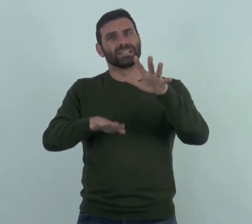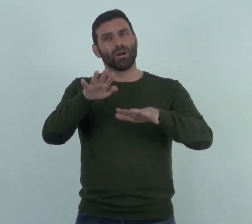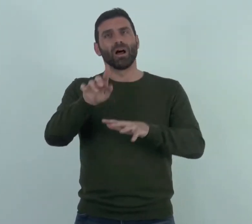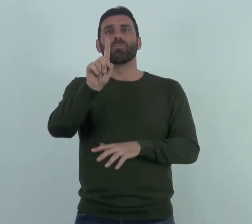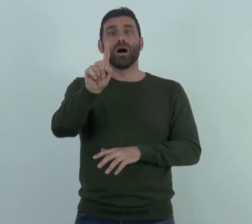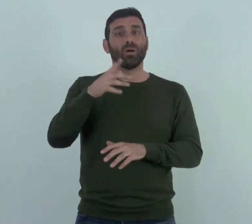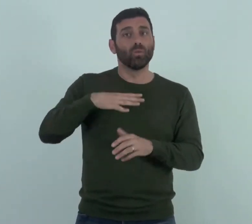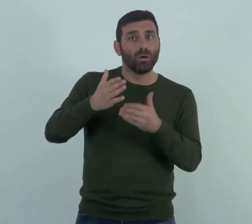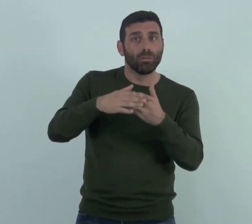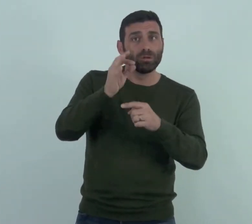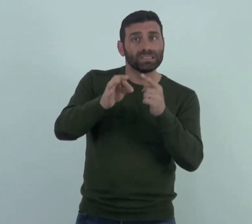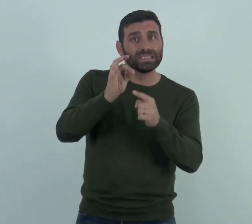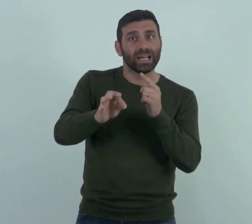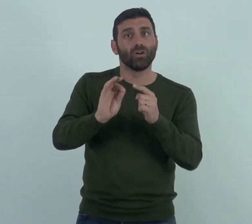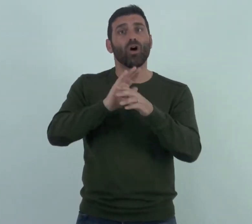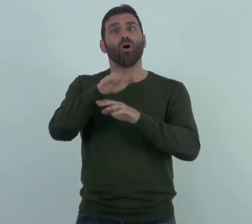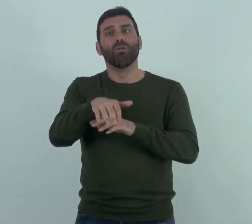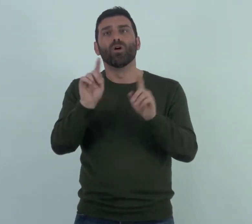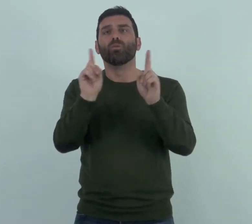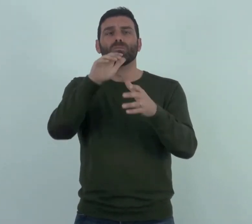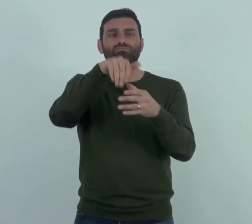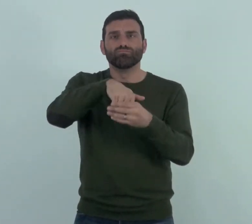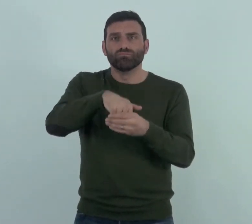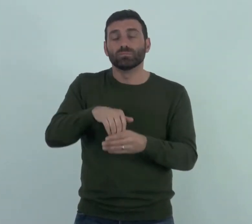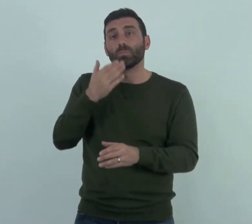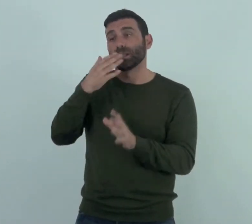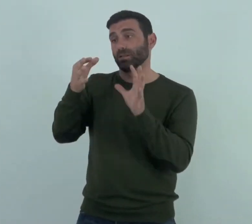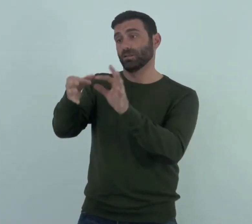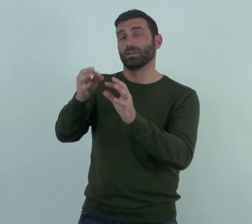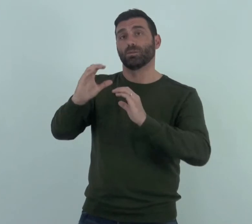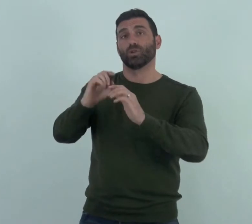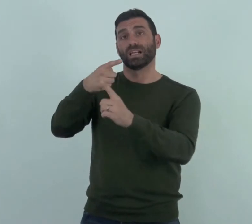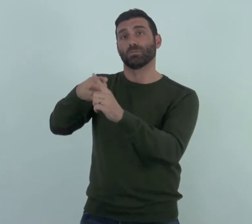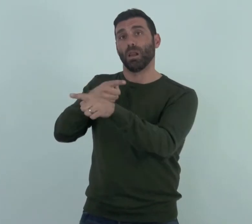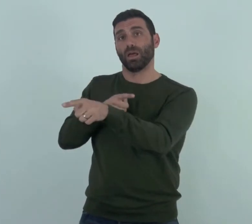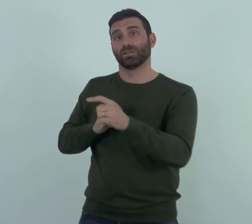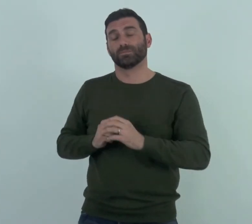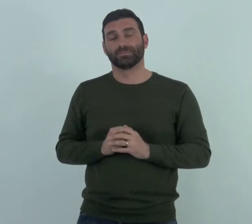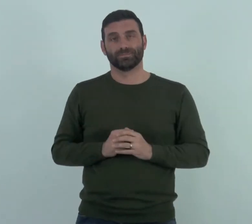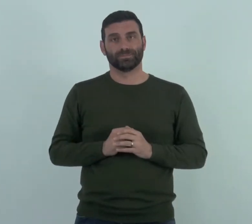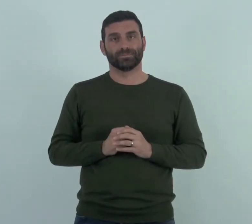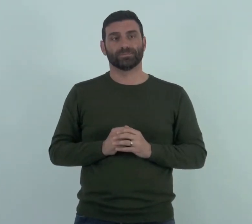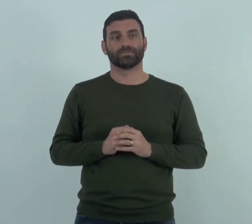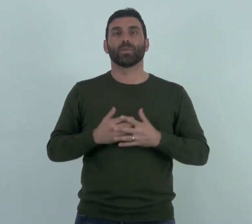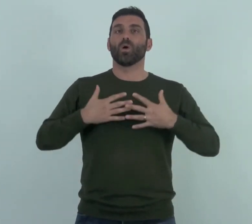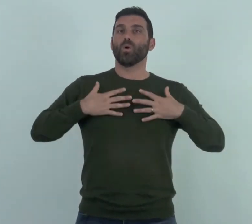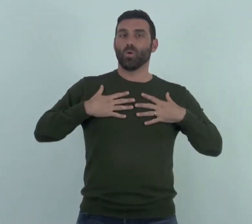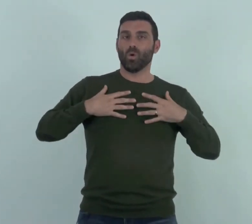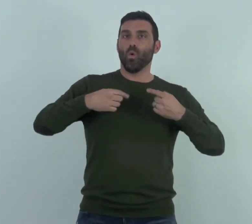been running from January. If you want more details though about what's actually involved again please contact Communication Plus.